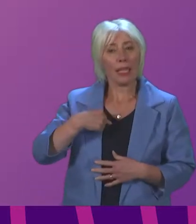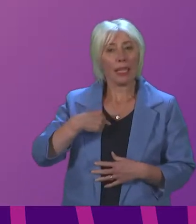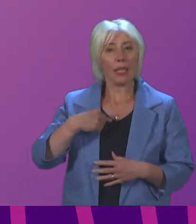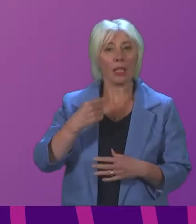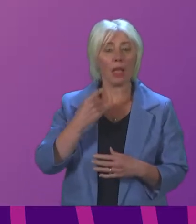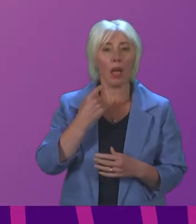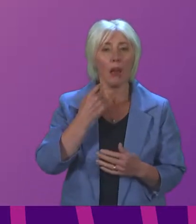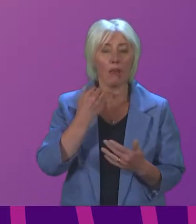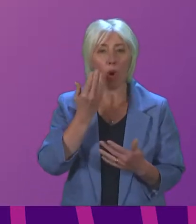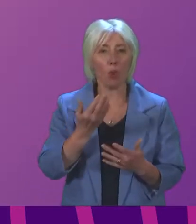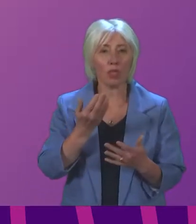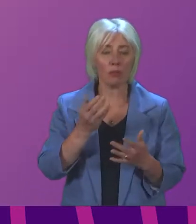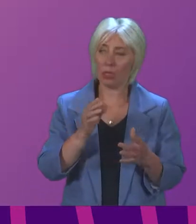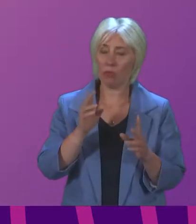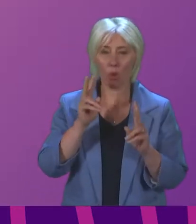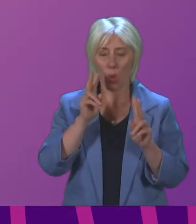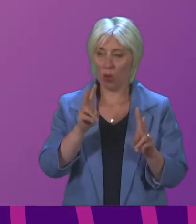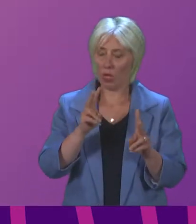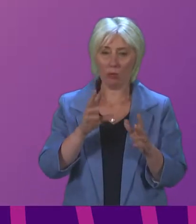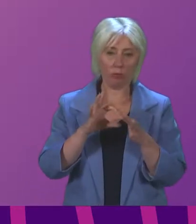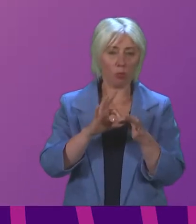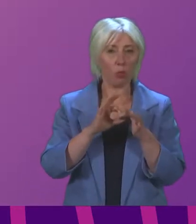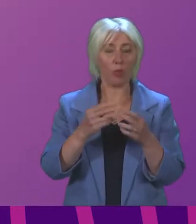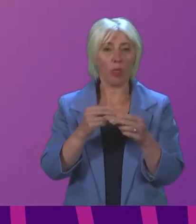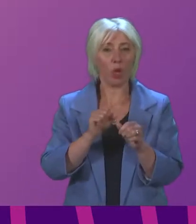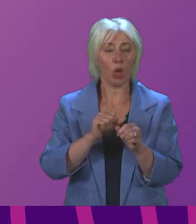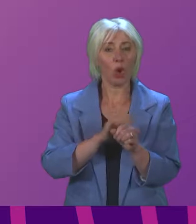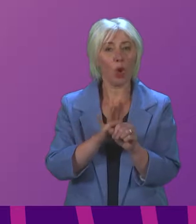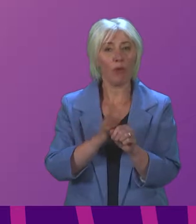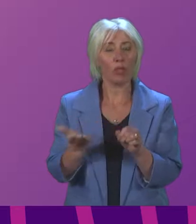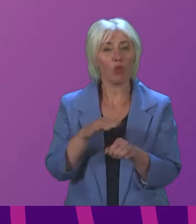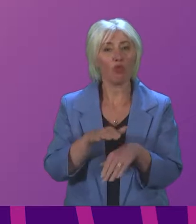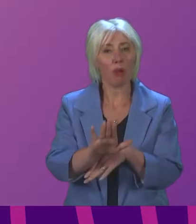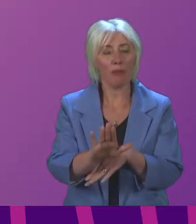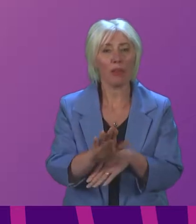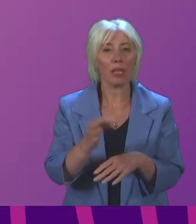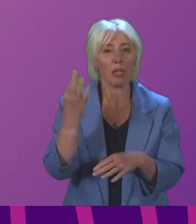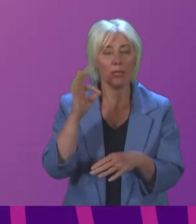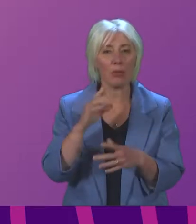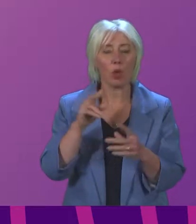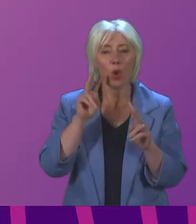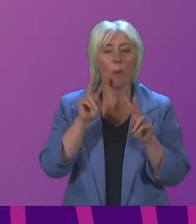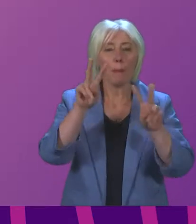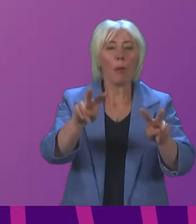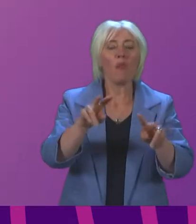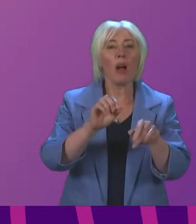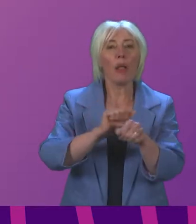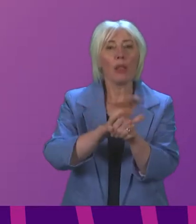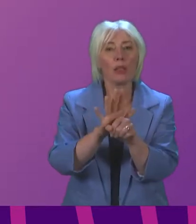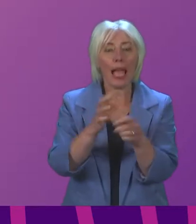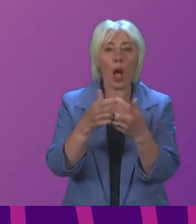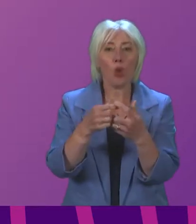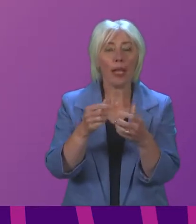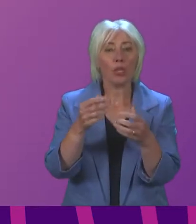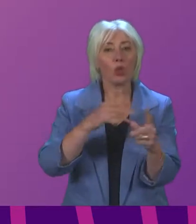that we are called the Covid Recovery Committee and that we need to start looking beyond the current pandemic with an eye on how we enable society